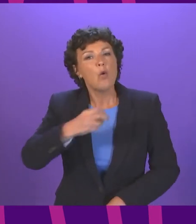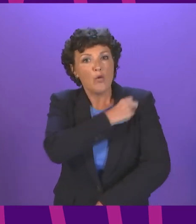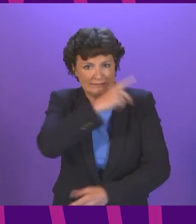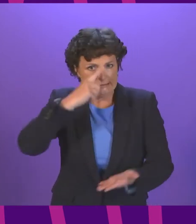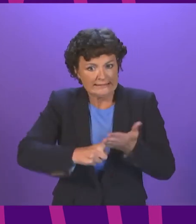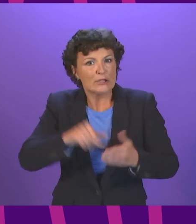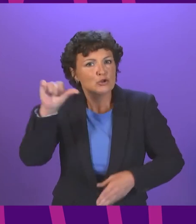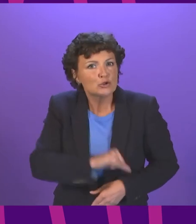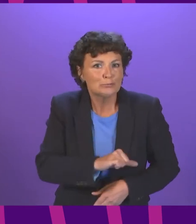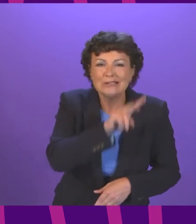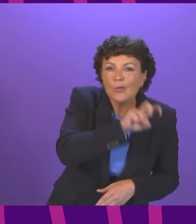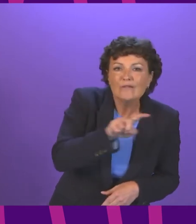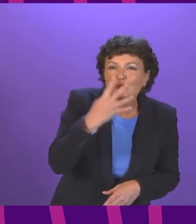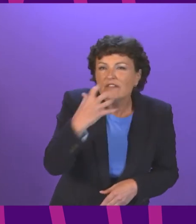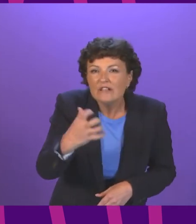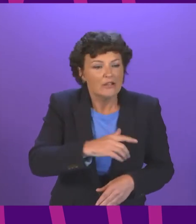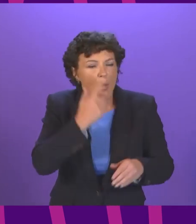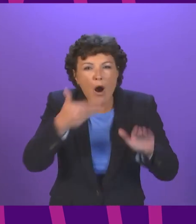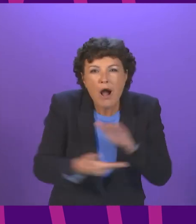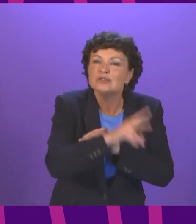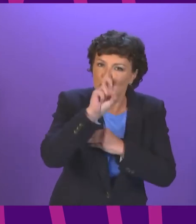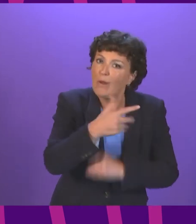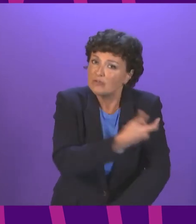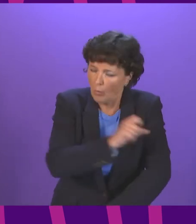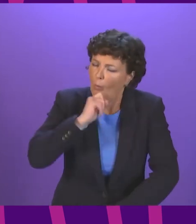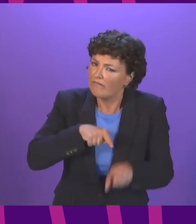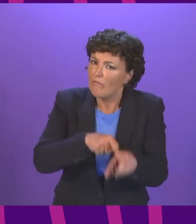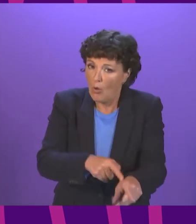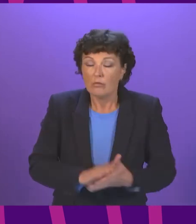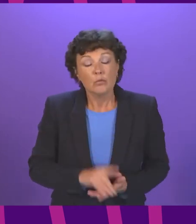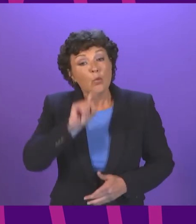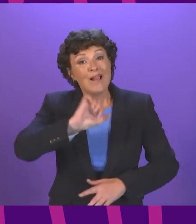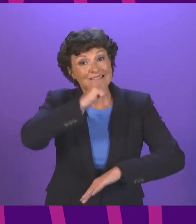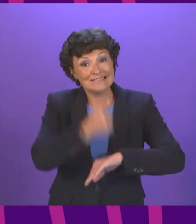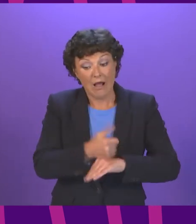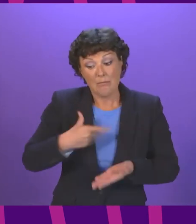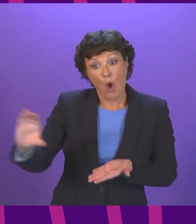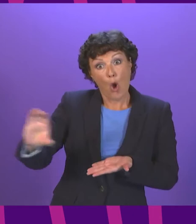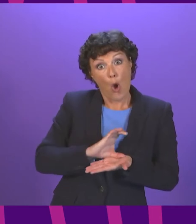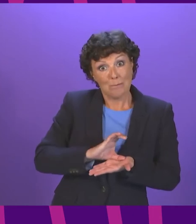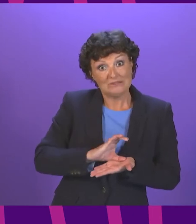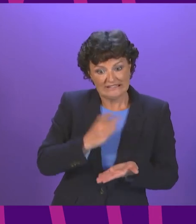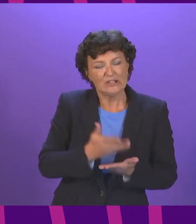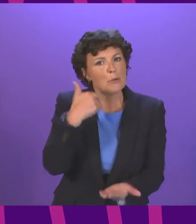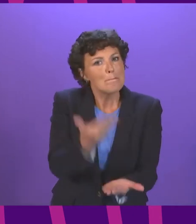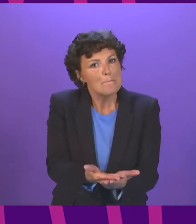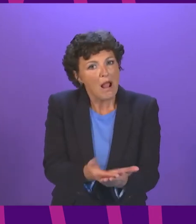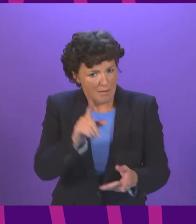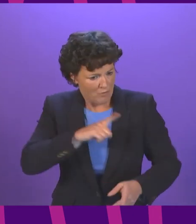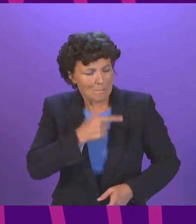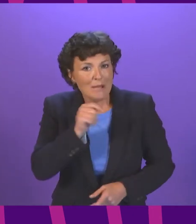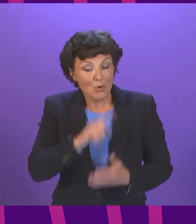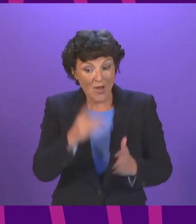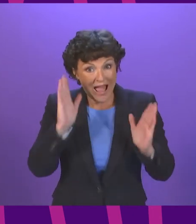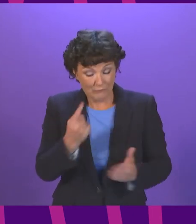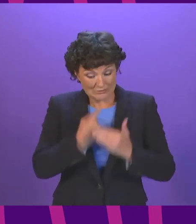support, test and protect, and introduce the Coronavirus Compensation for Self-Isolation Bill. This will allow health